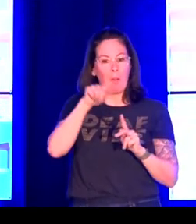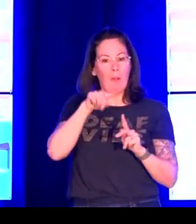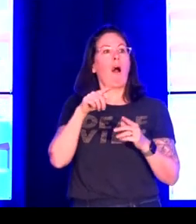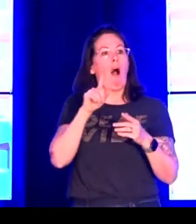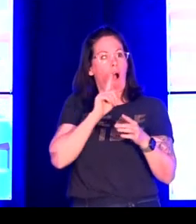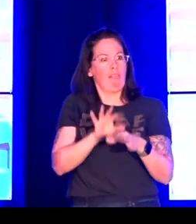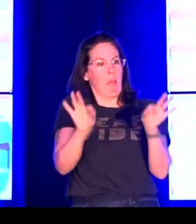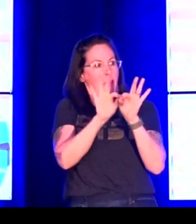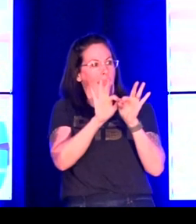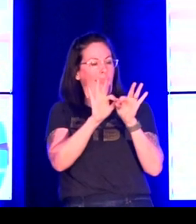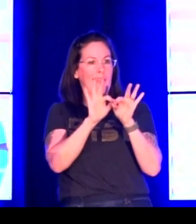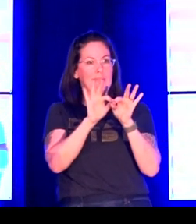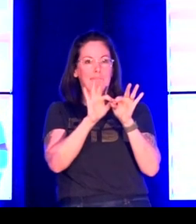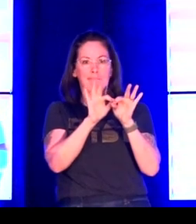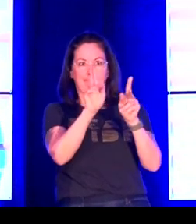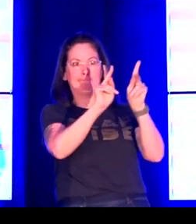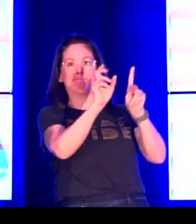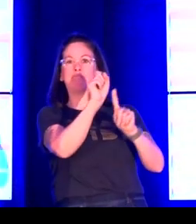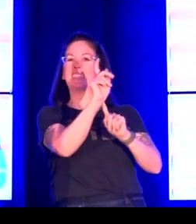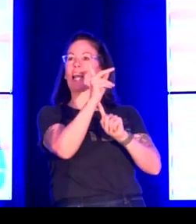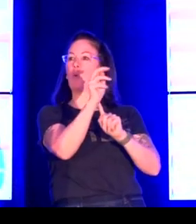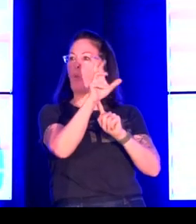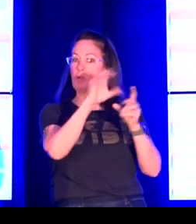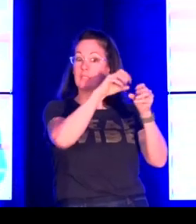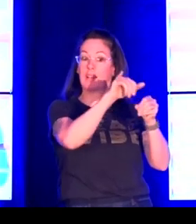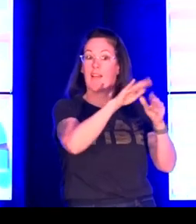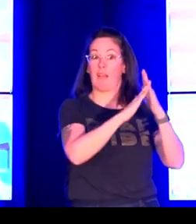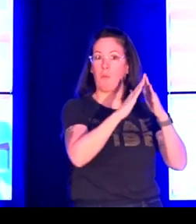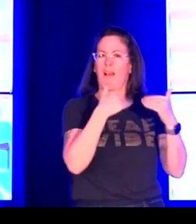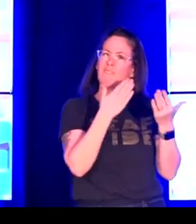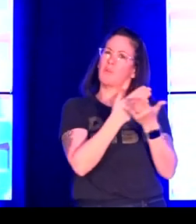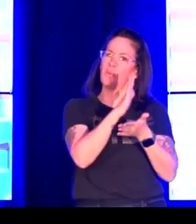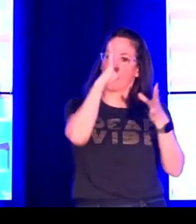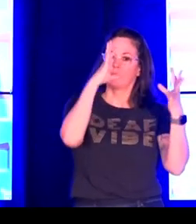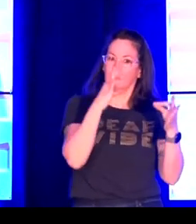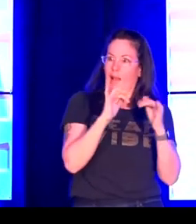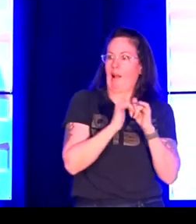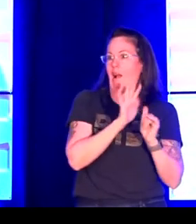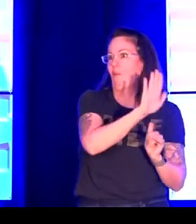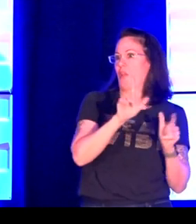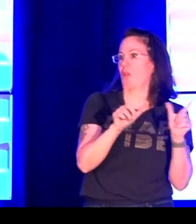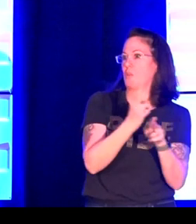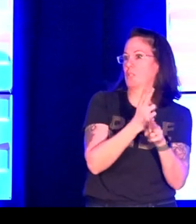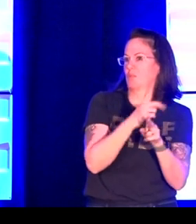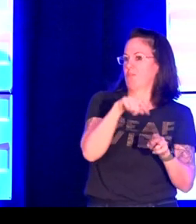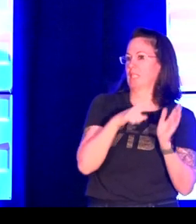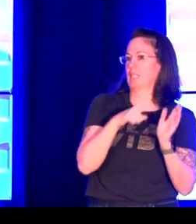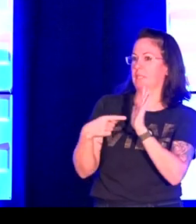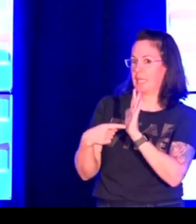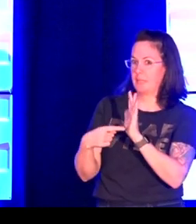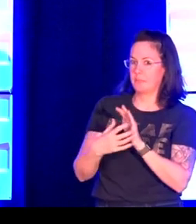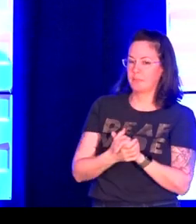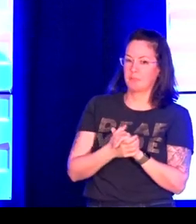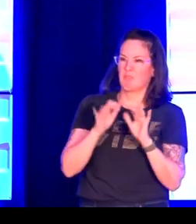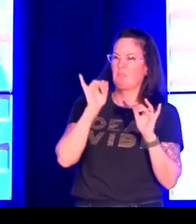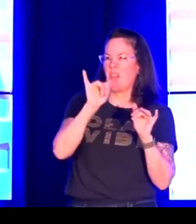so as a whole deaf people are the users of the language and are the